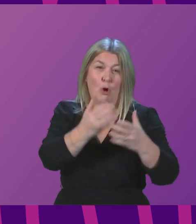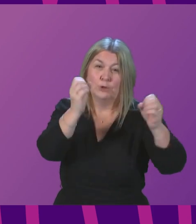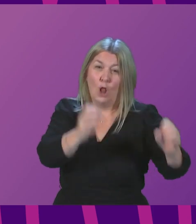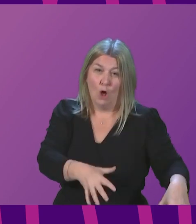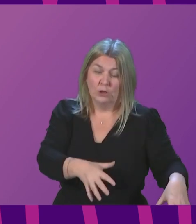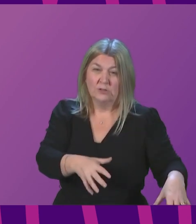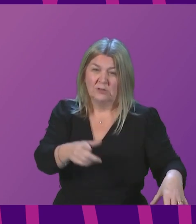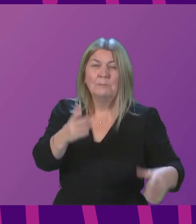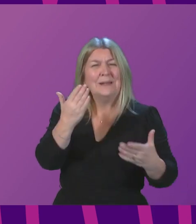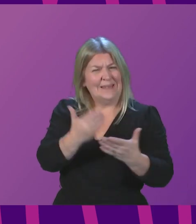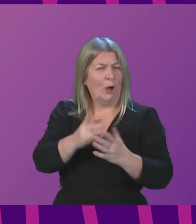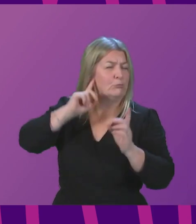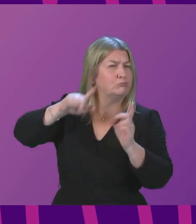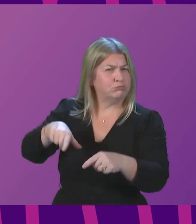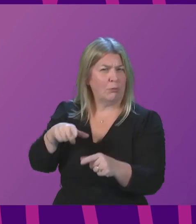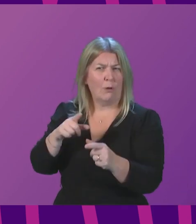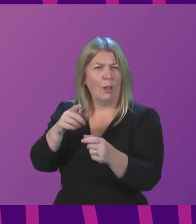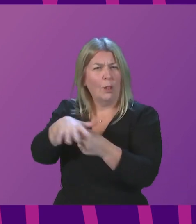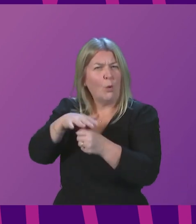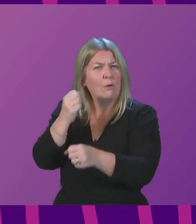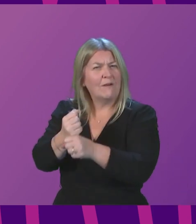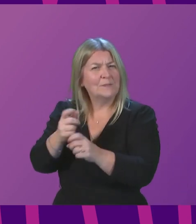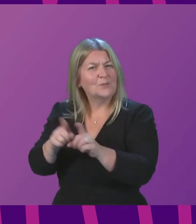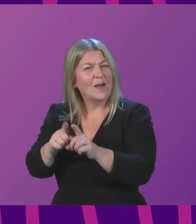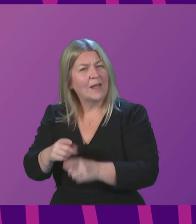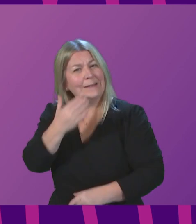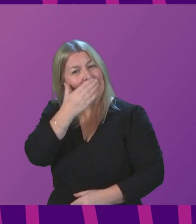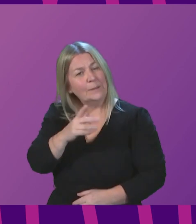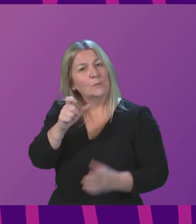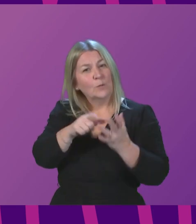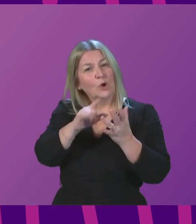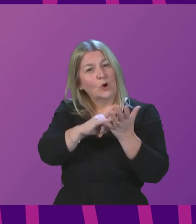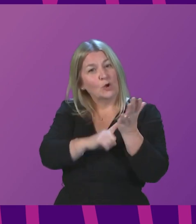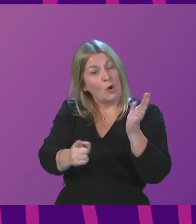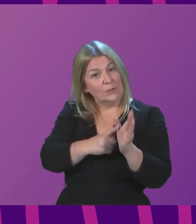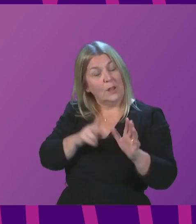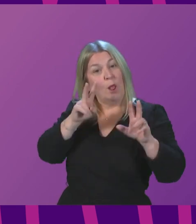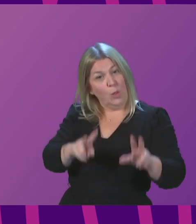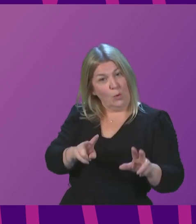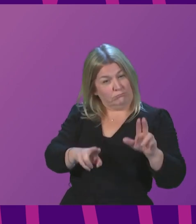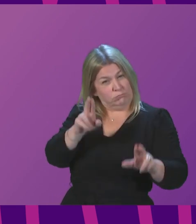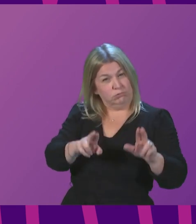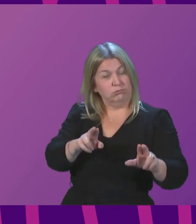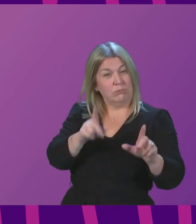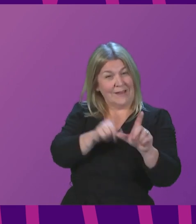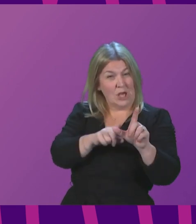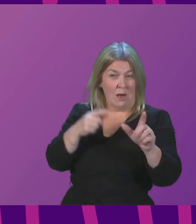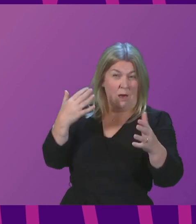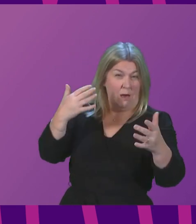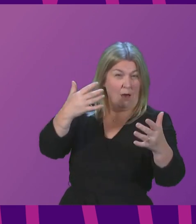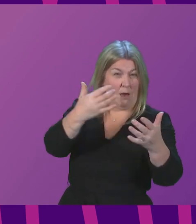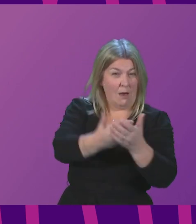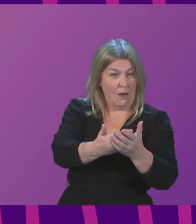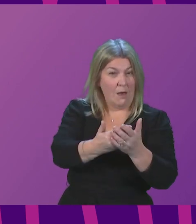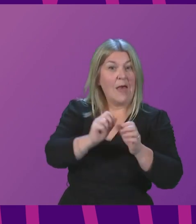local government. COSLA have shown us, when you compare like for like between years, it is a savage cut to their budget